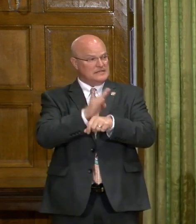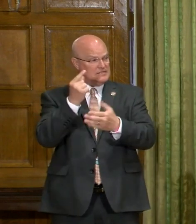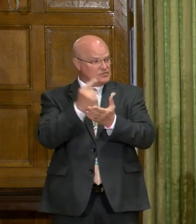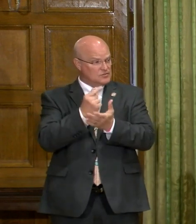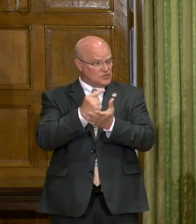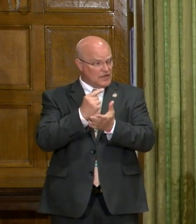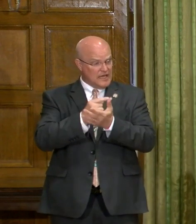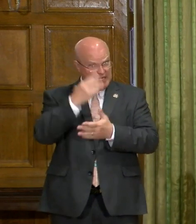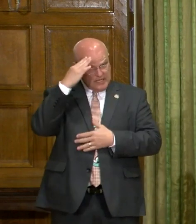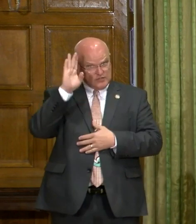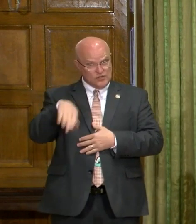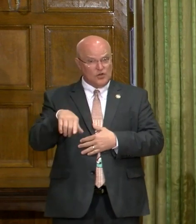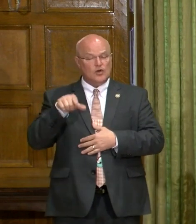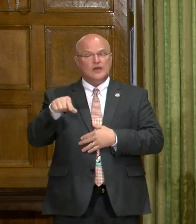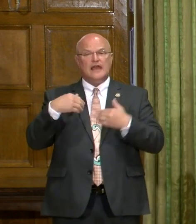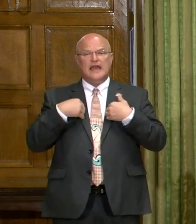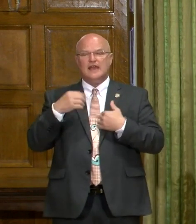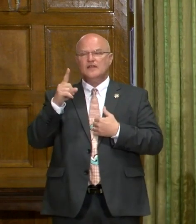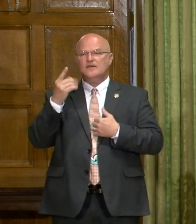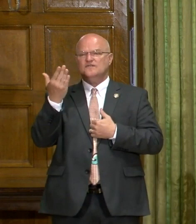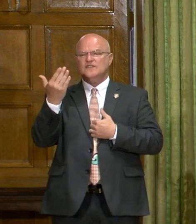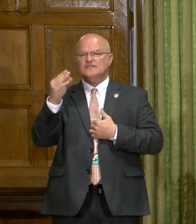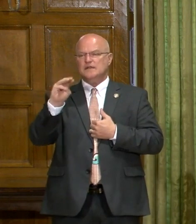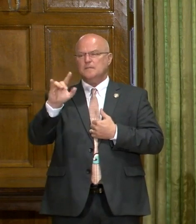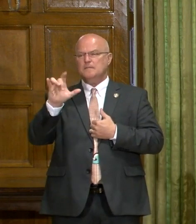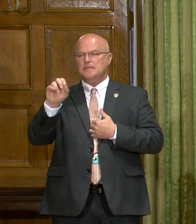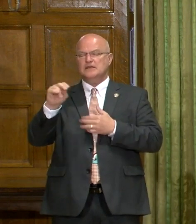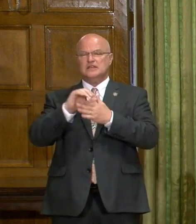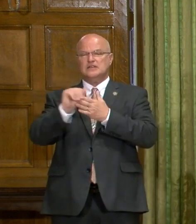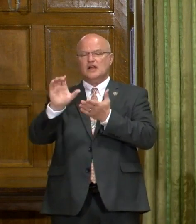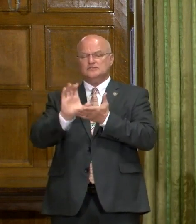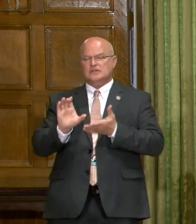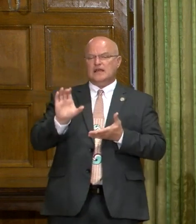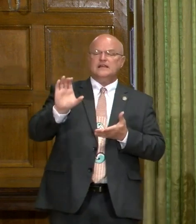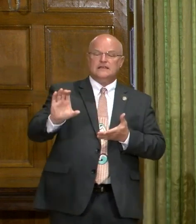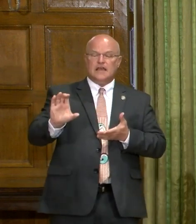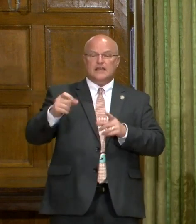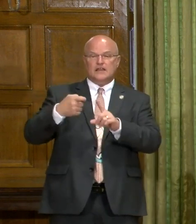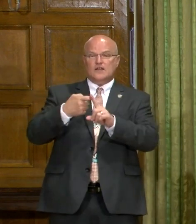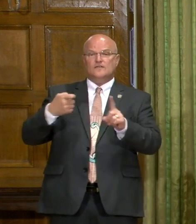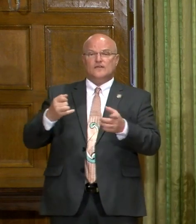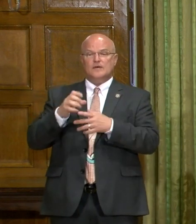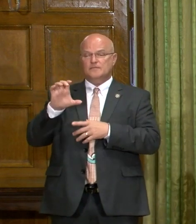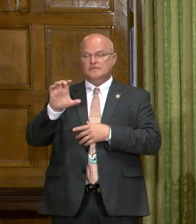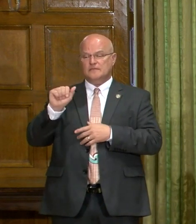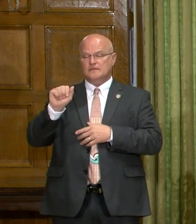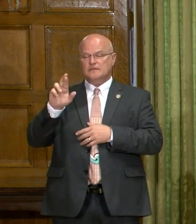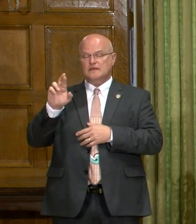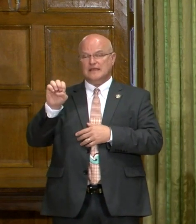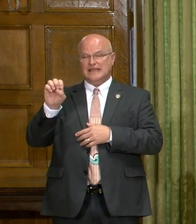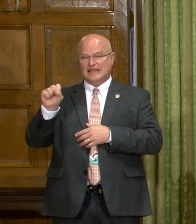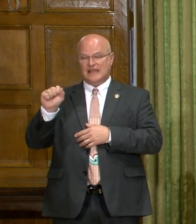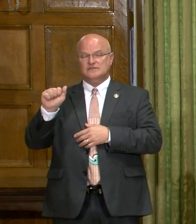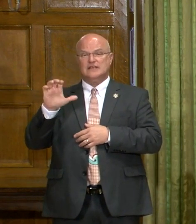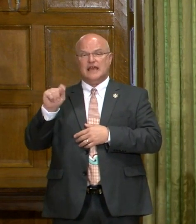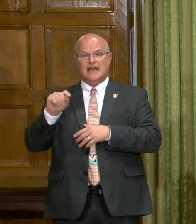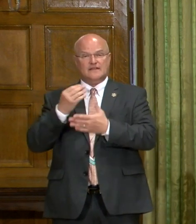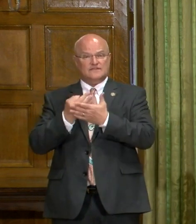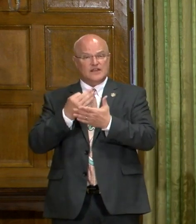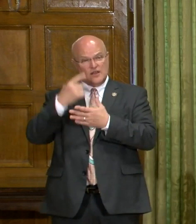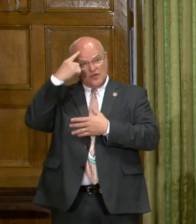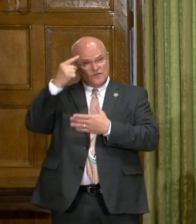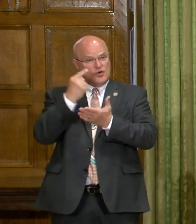grants. As you know, there was $15 million allocated from the CARES Act funding for